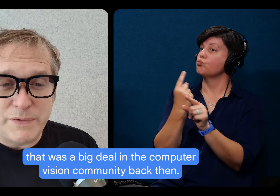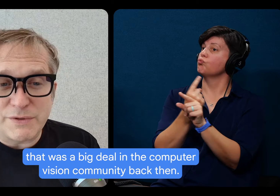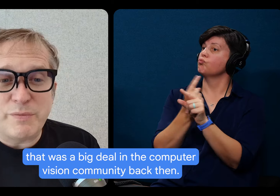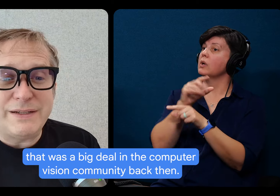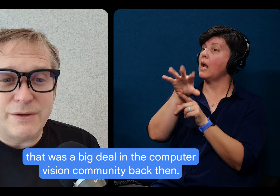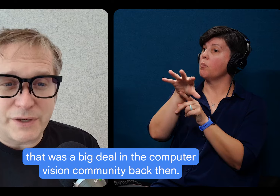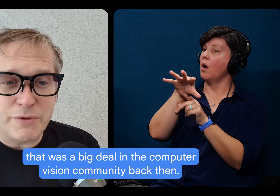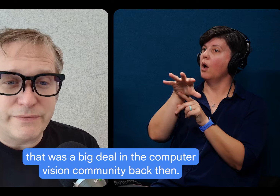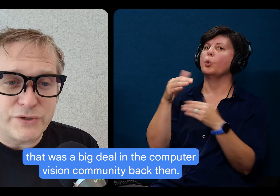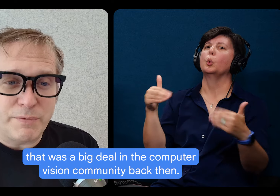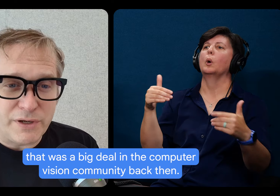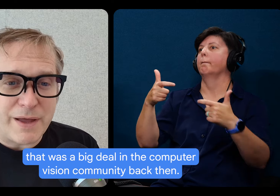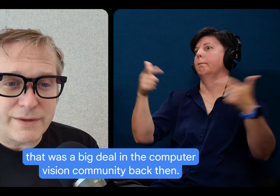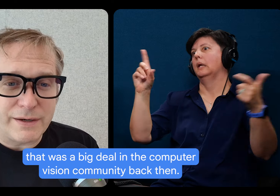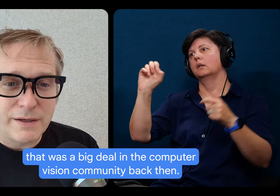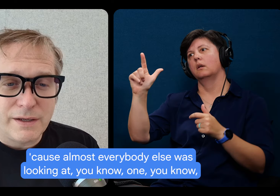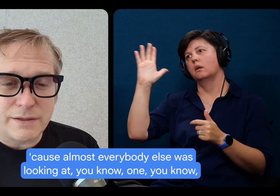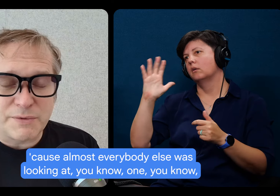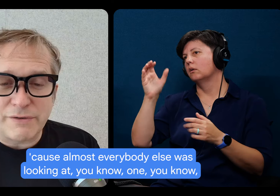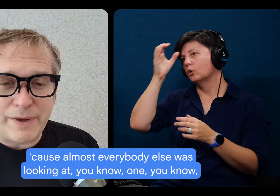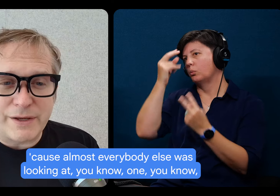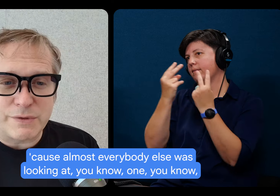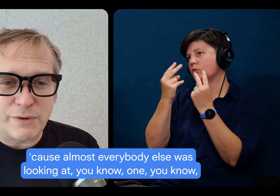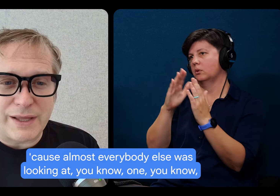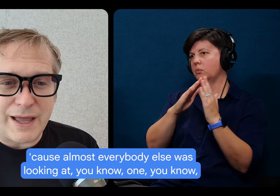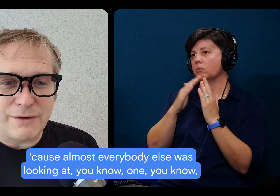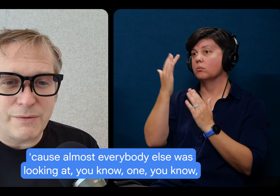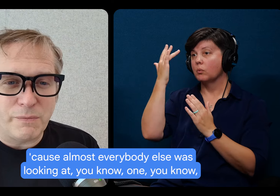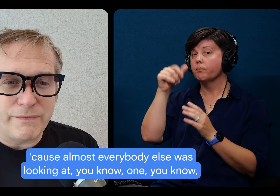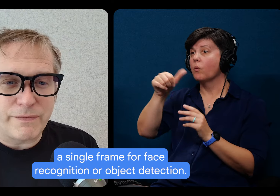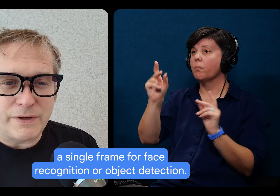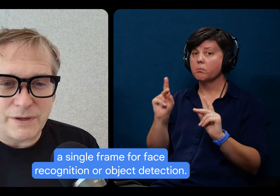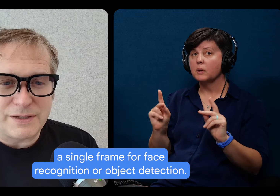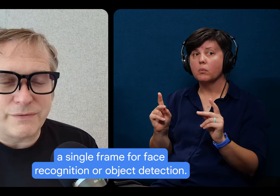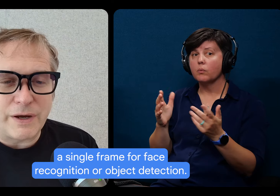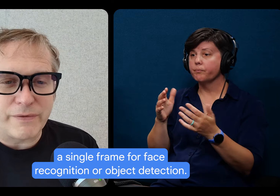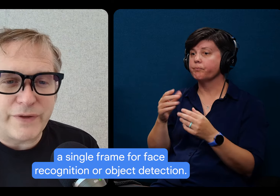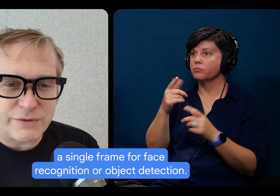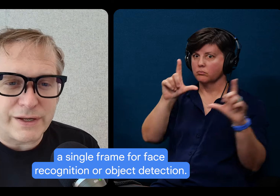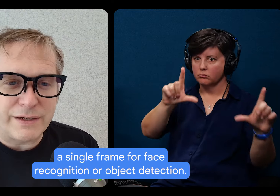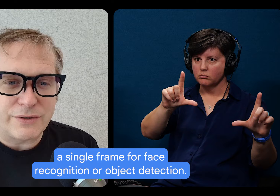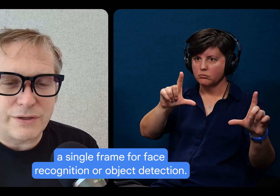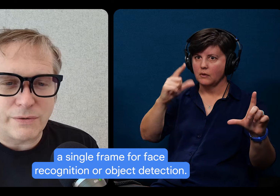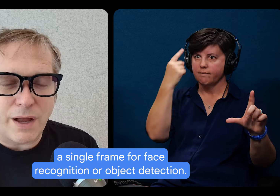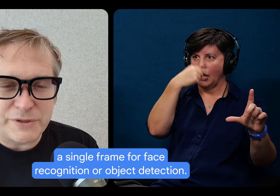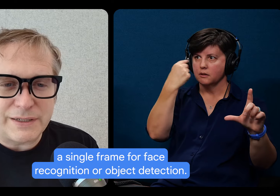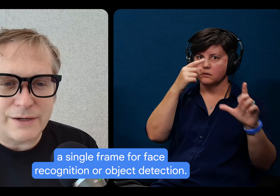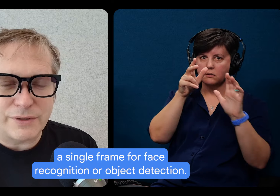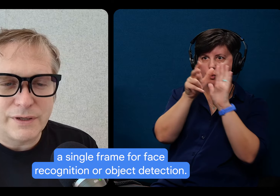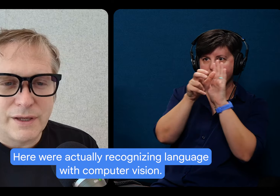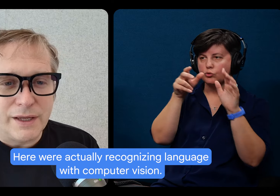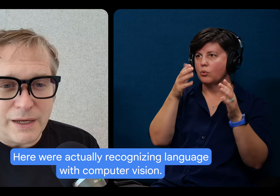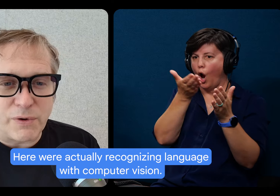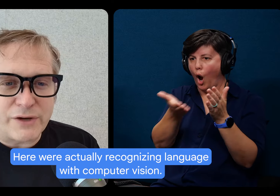a big deal in the computer vision community back then, because almost everybody else was looking at a single frame for face recognition or object